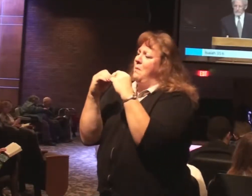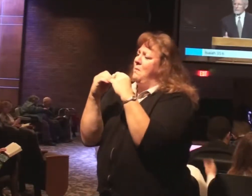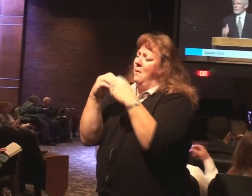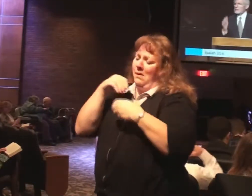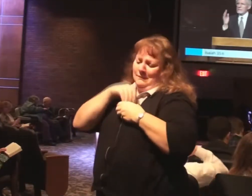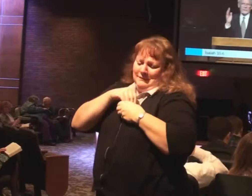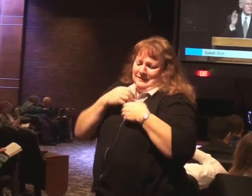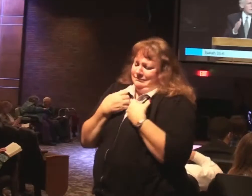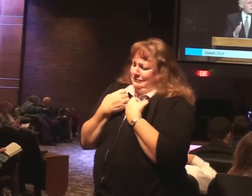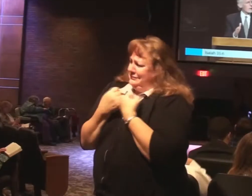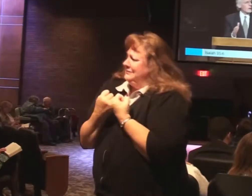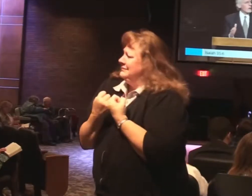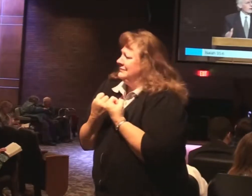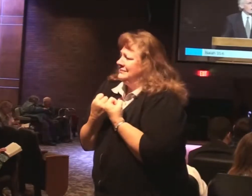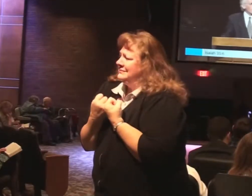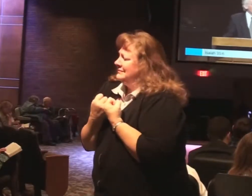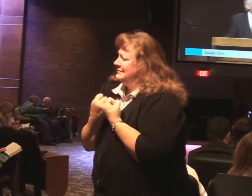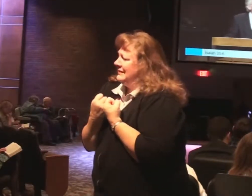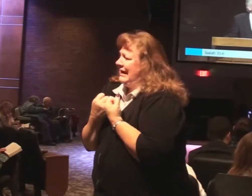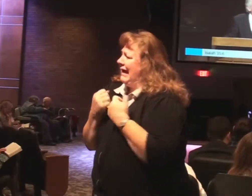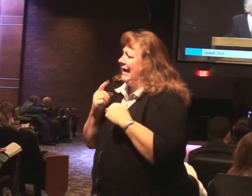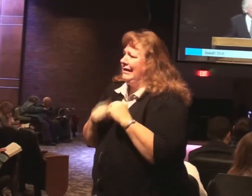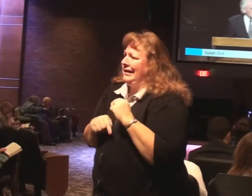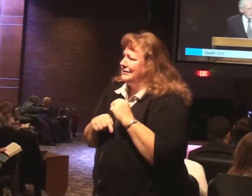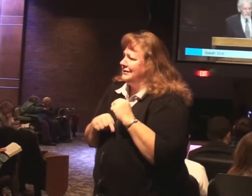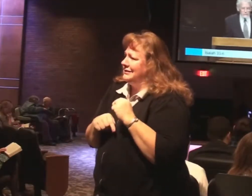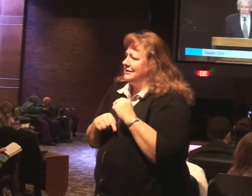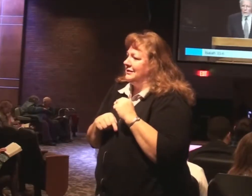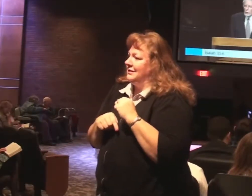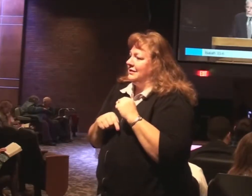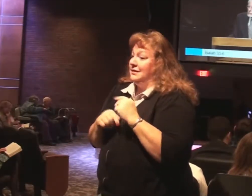to... The race is not over.